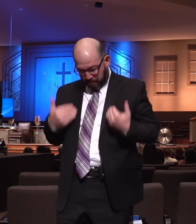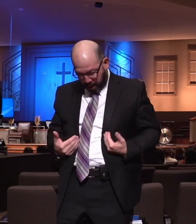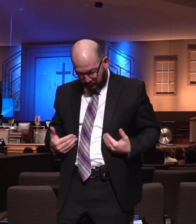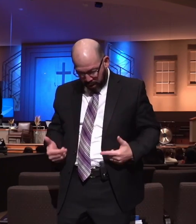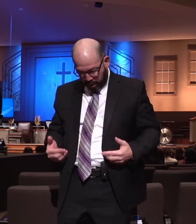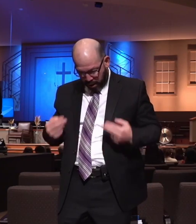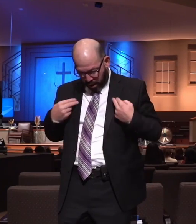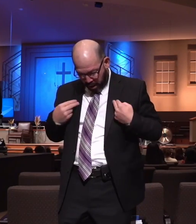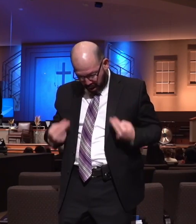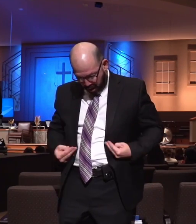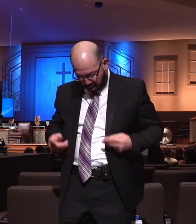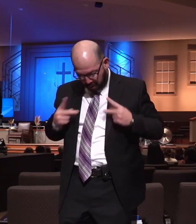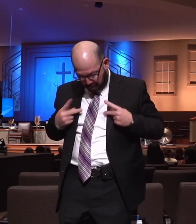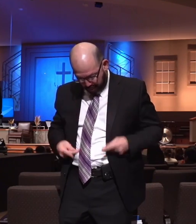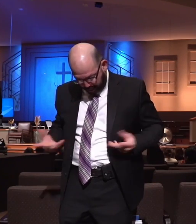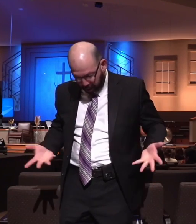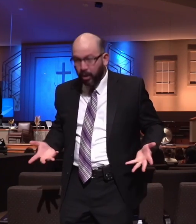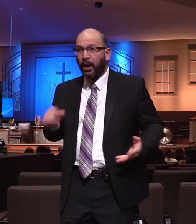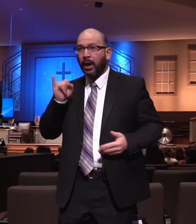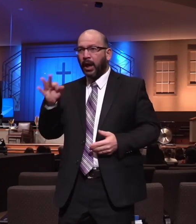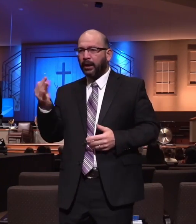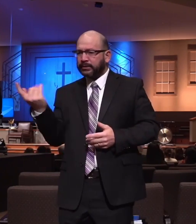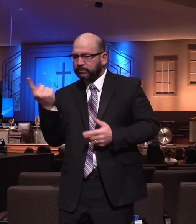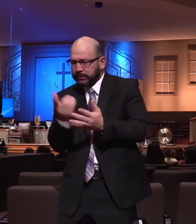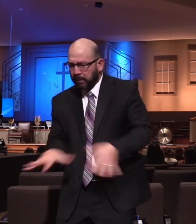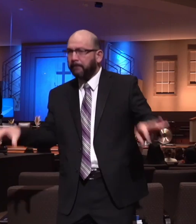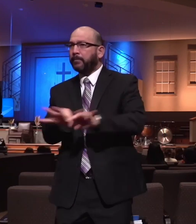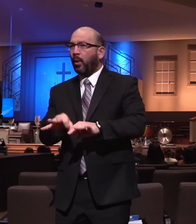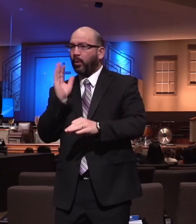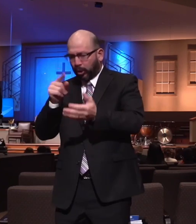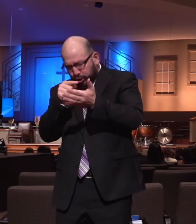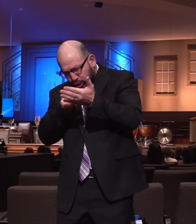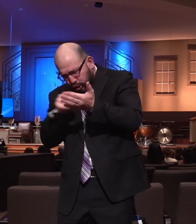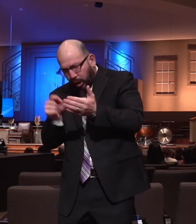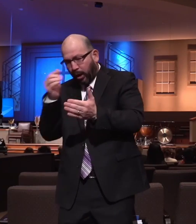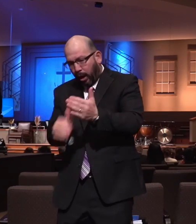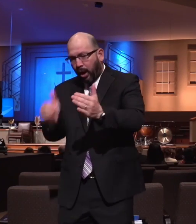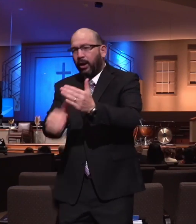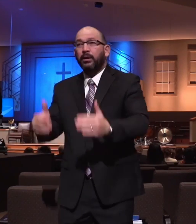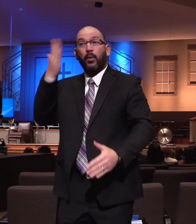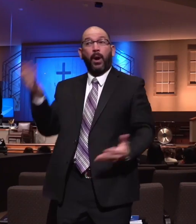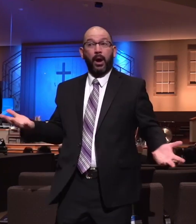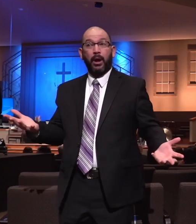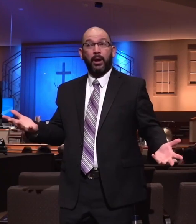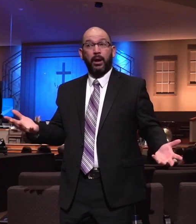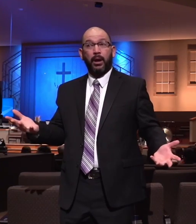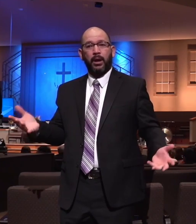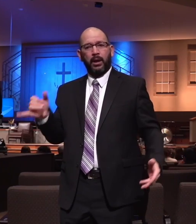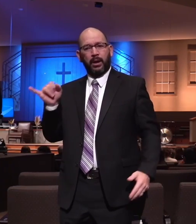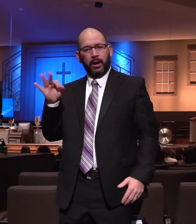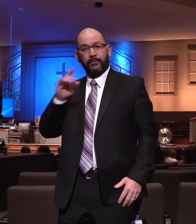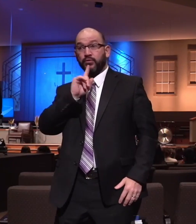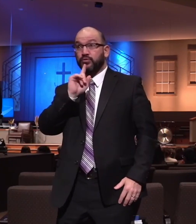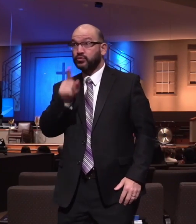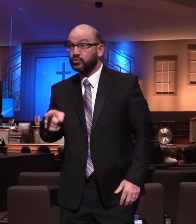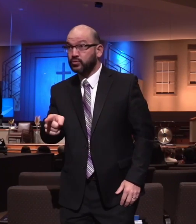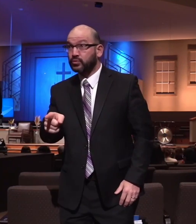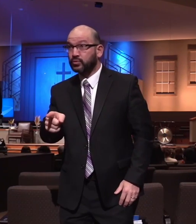matters to you will be assessed by you. Why is it that we often do not assess where we